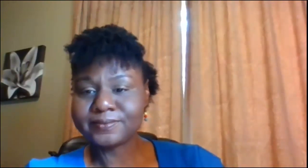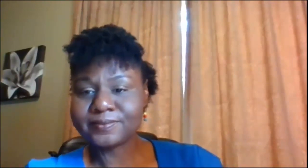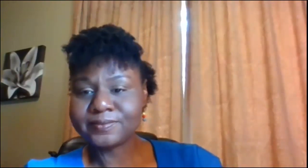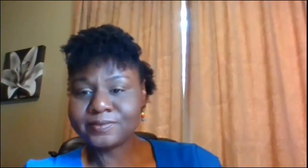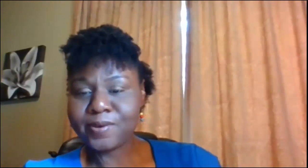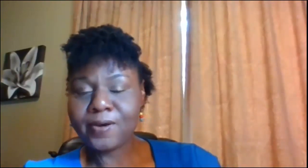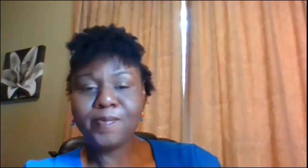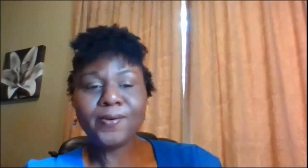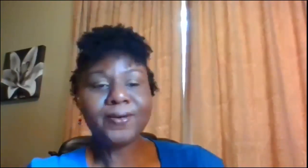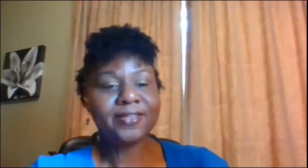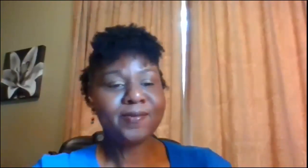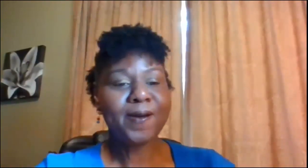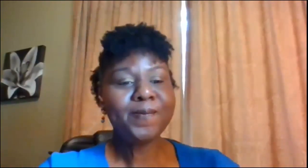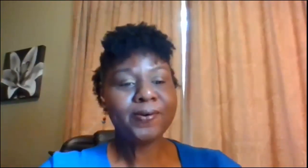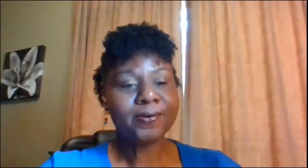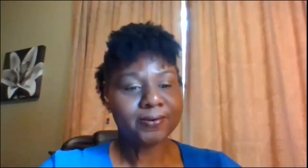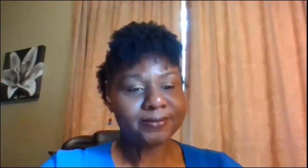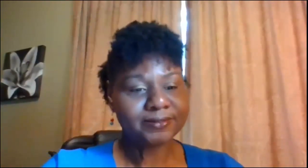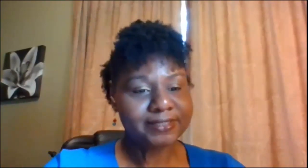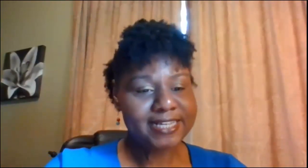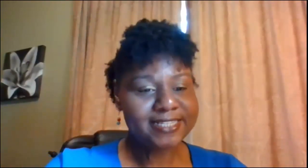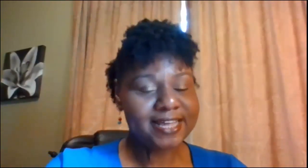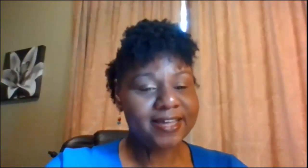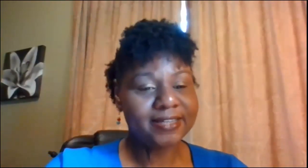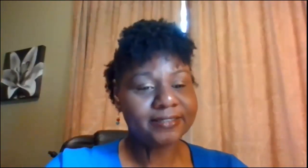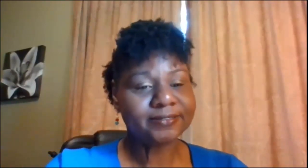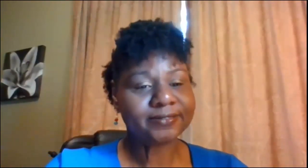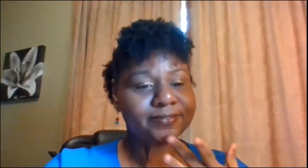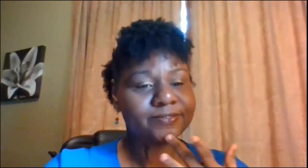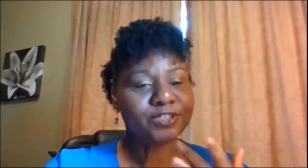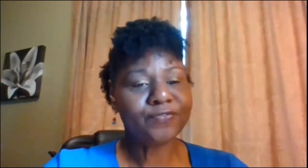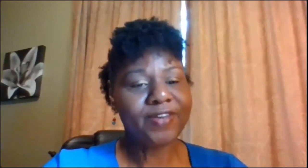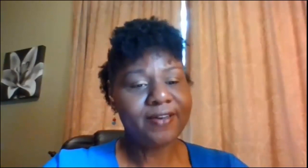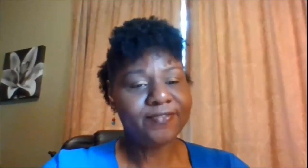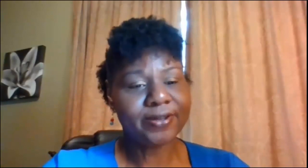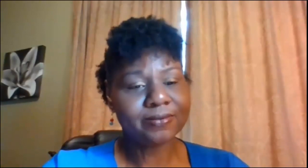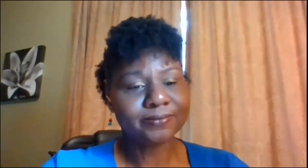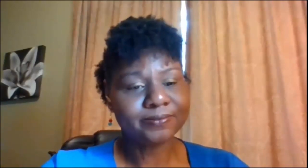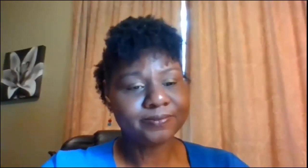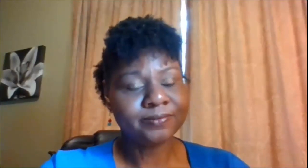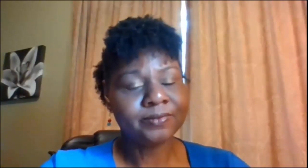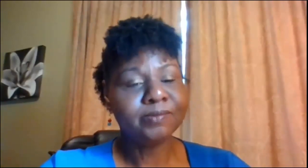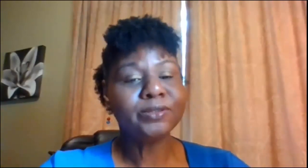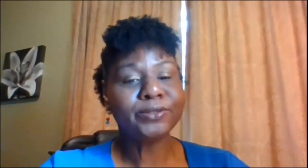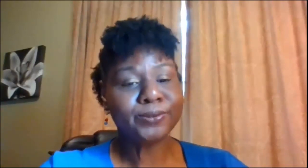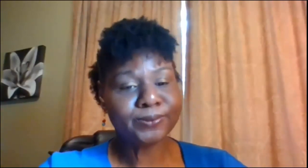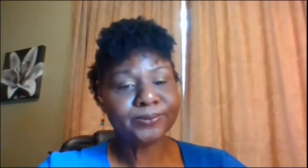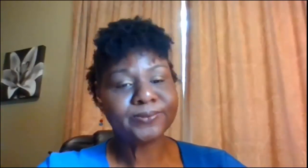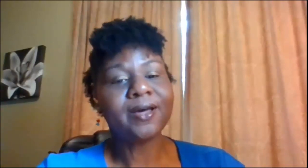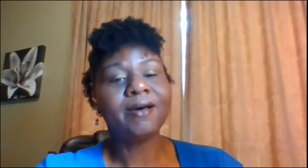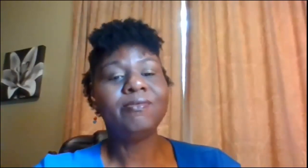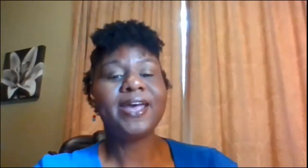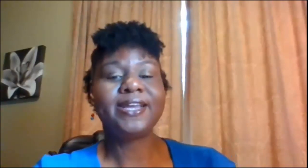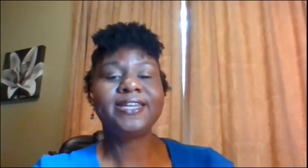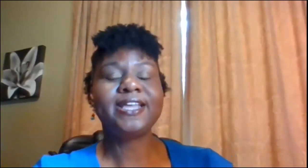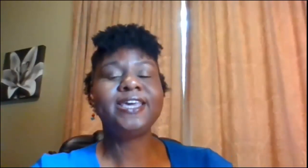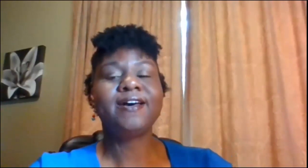purple another purple Lisa what's your favorite blue all right and Danielle